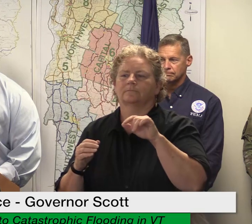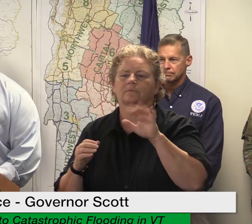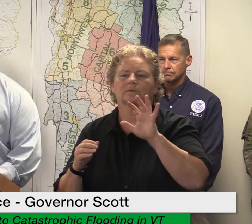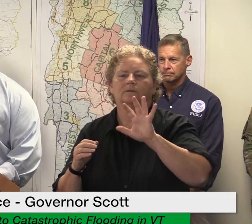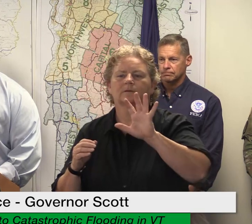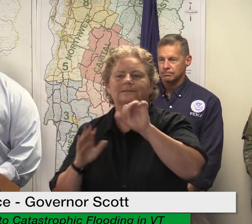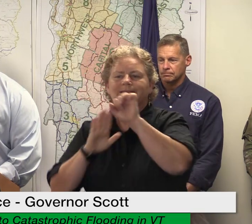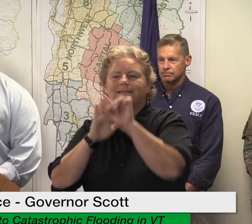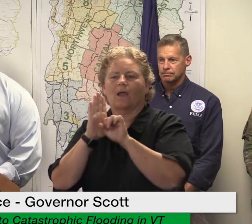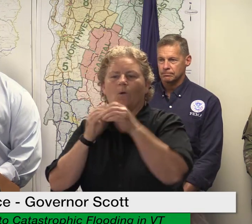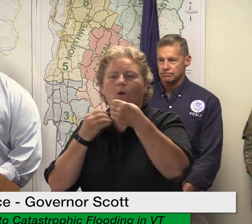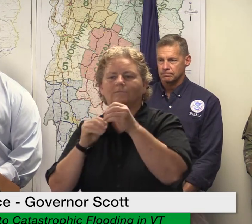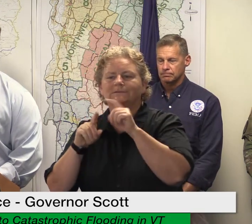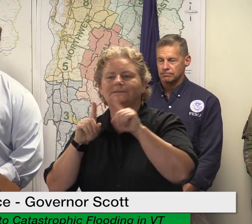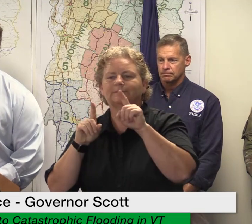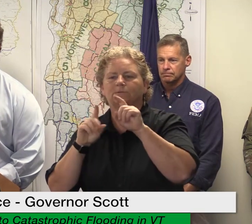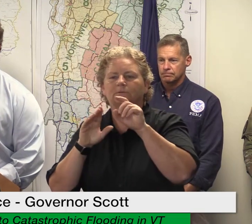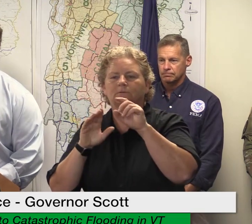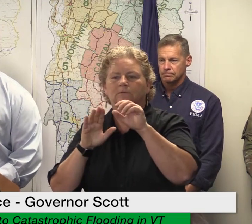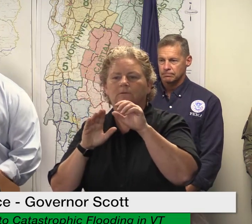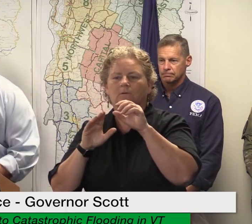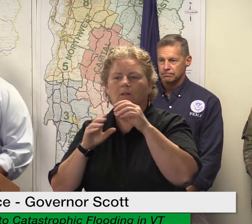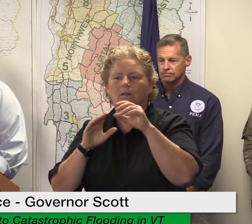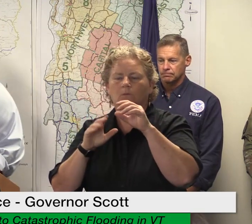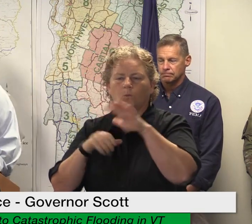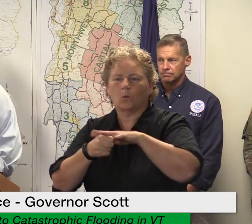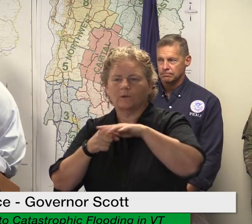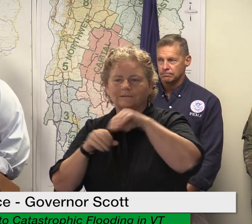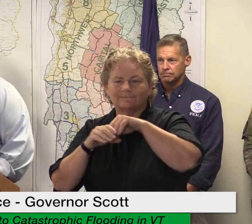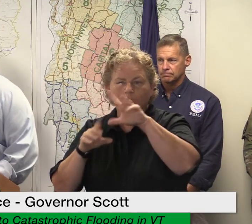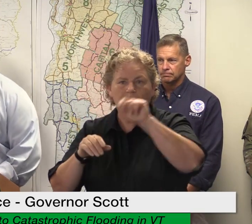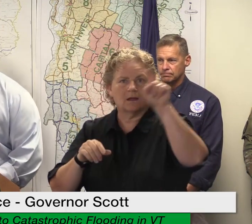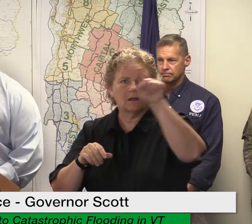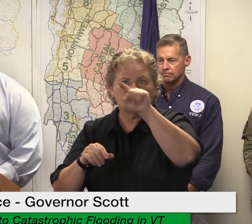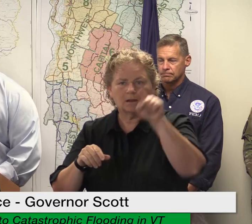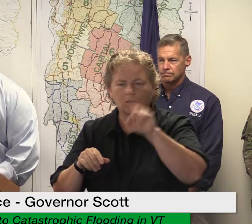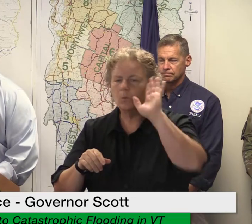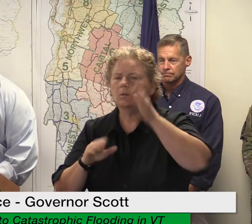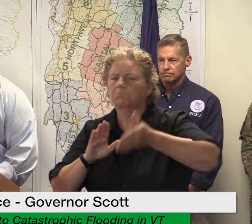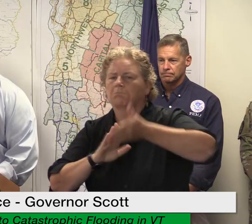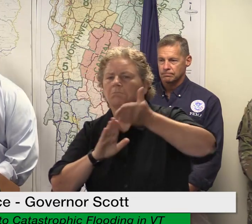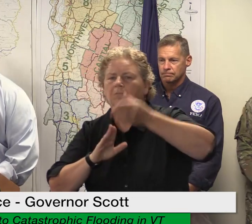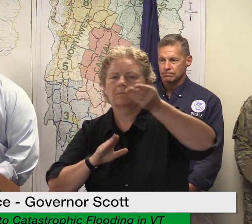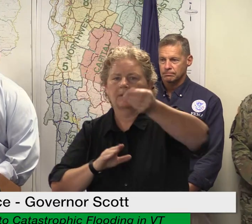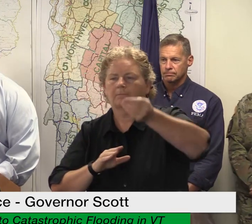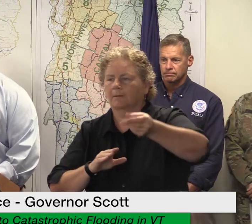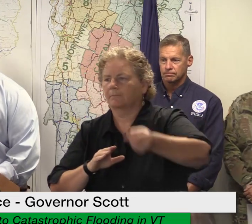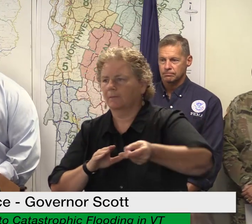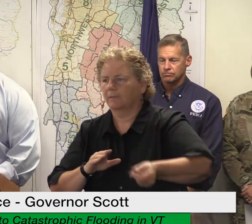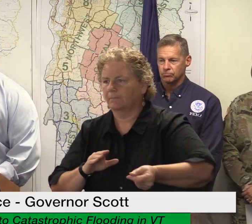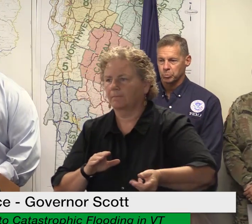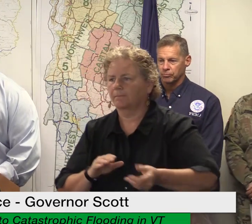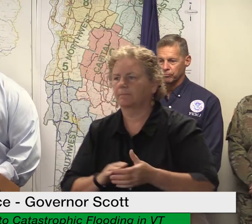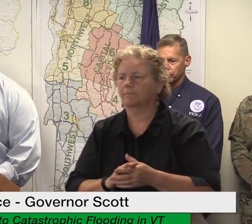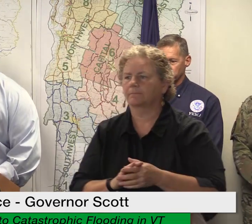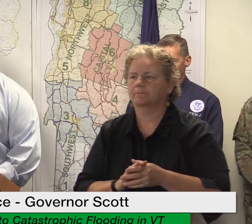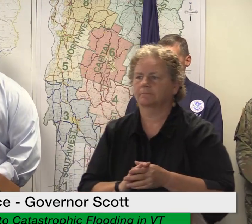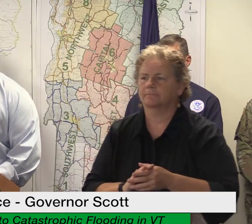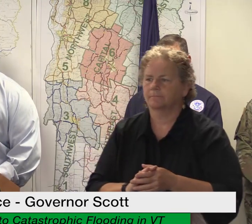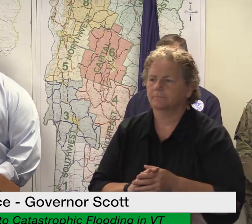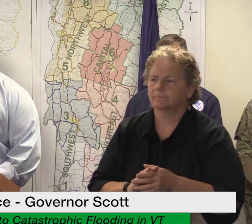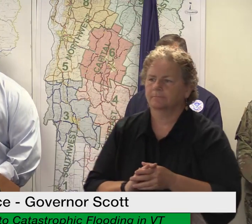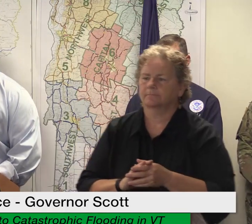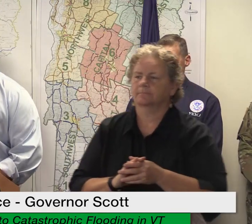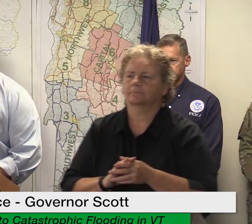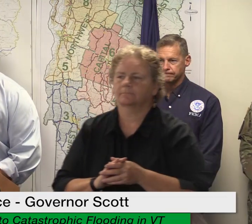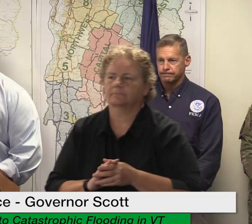of quick relief to those municipalities so that they have cash on hand to continue to do their relief work continue